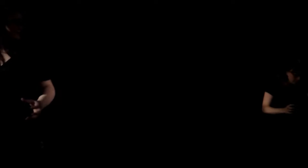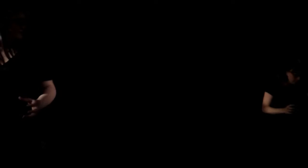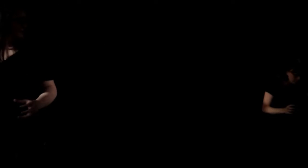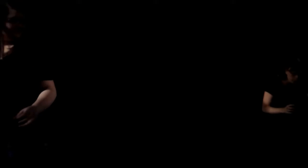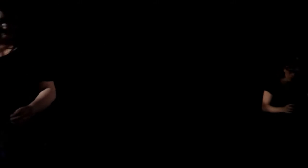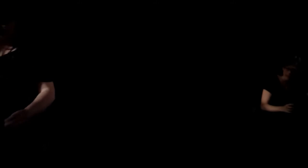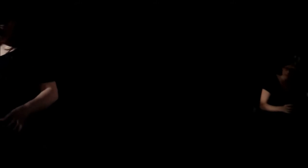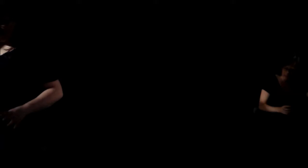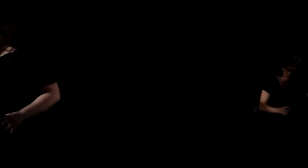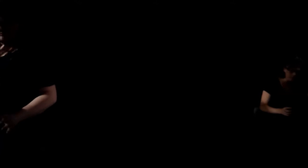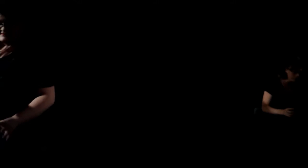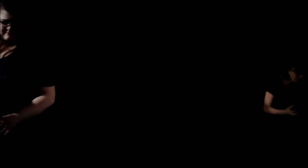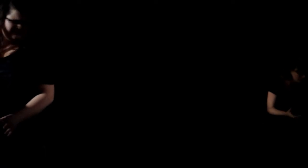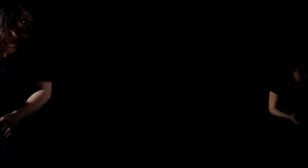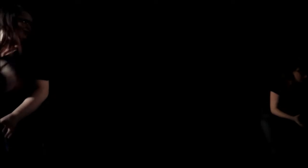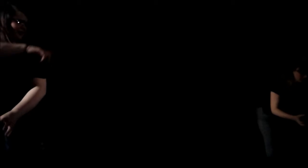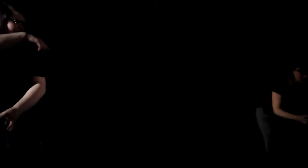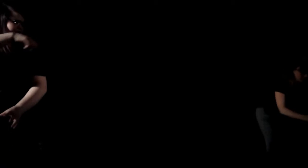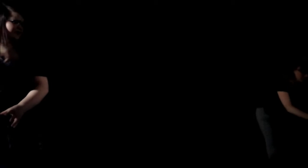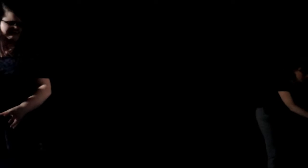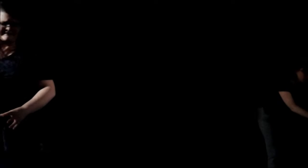Do you have half and half? Look behind the sodas.